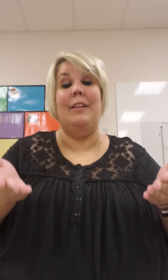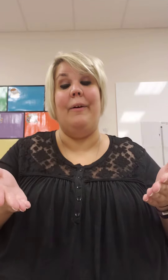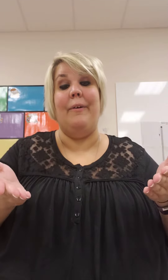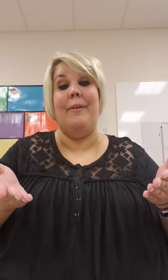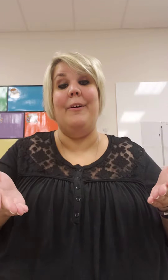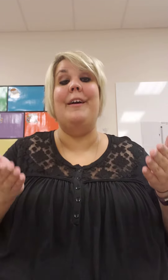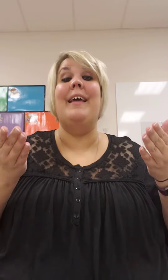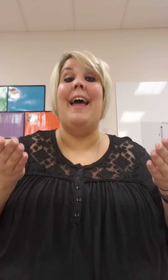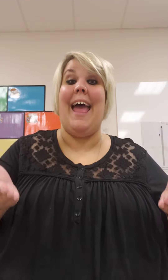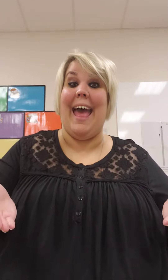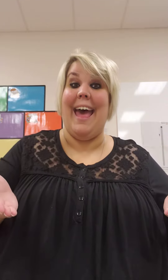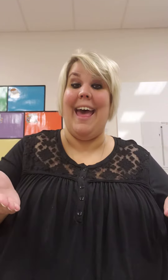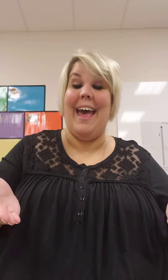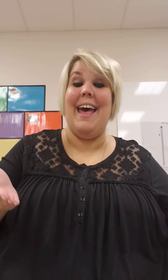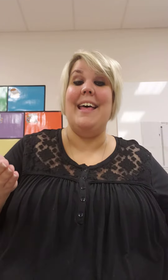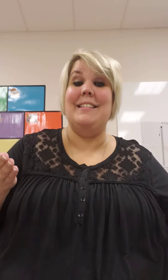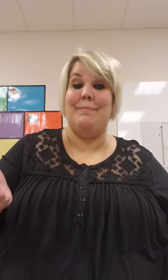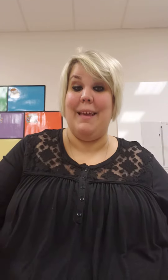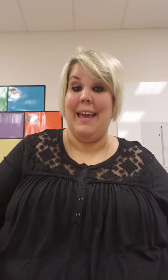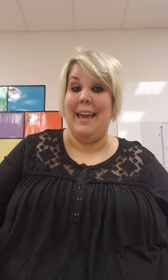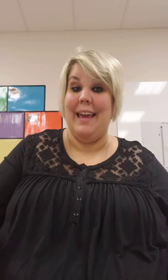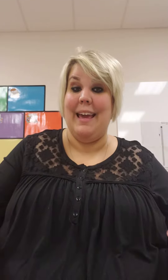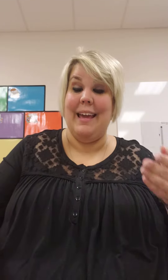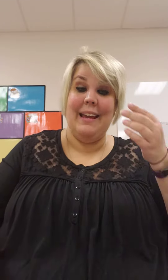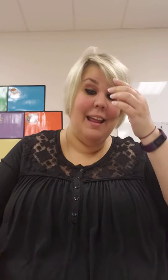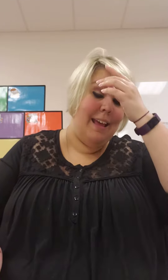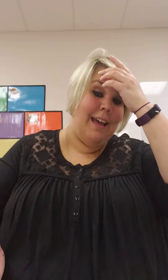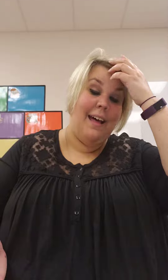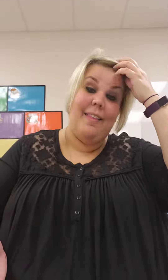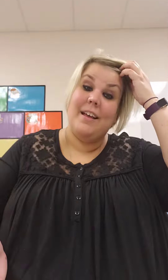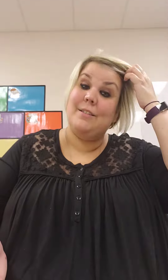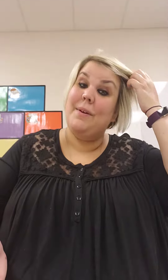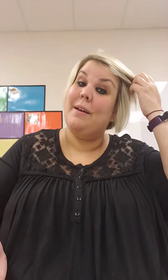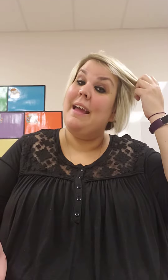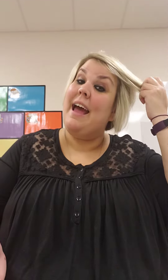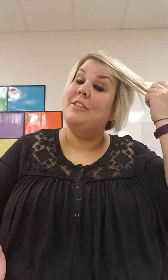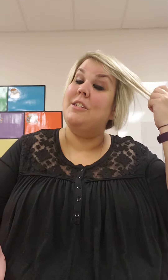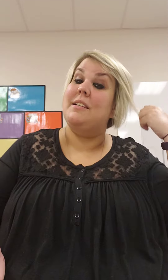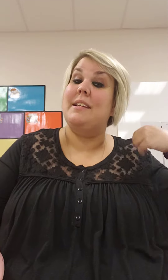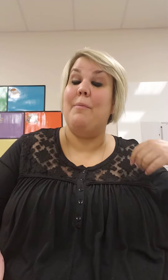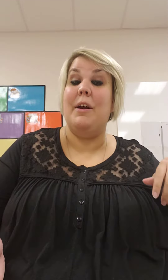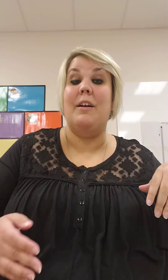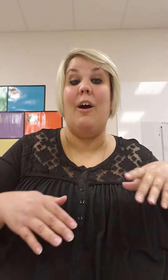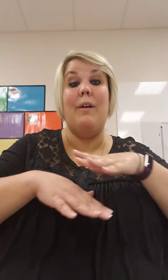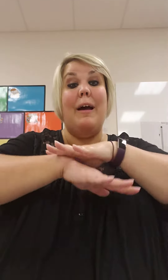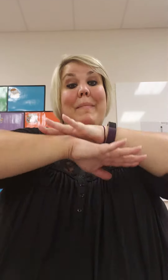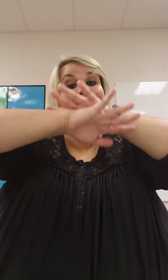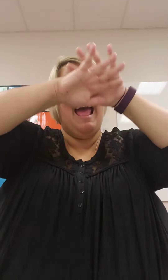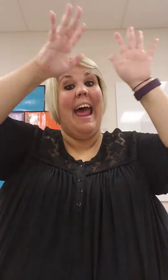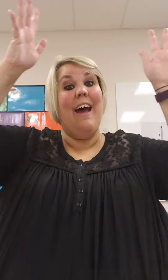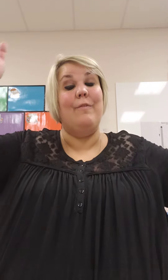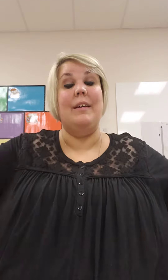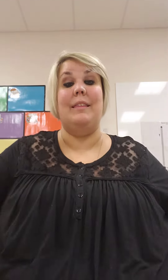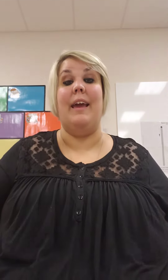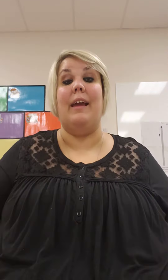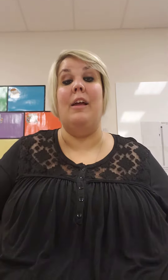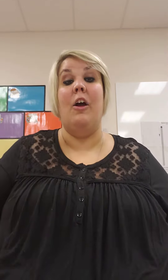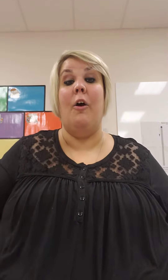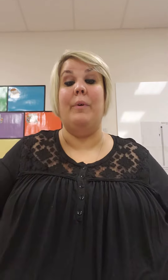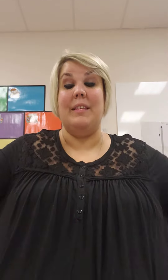Lord has made. Last week at Jesus Time we heard how God made everything with